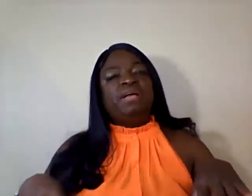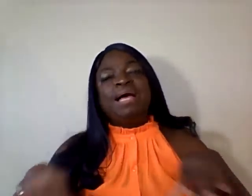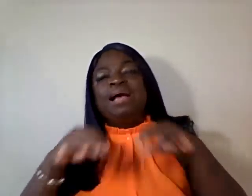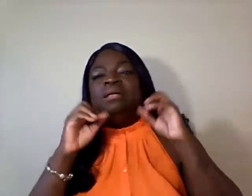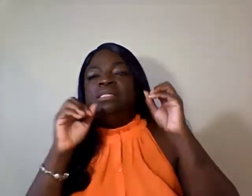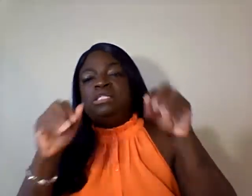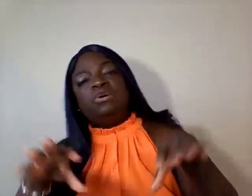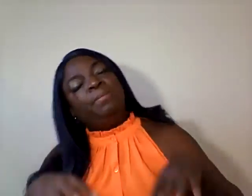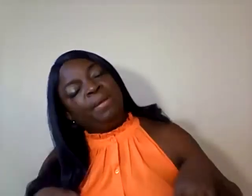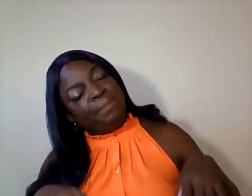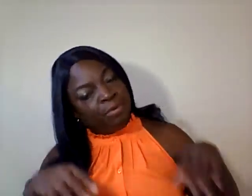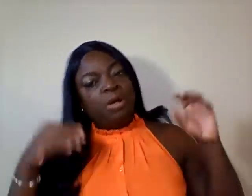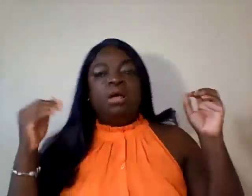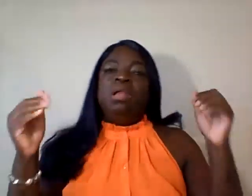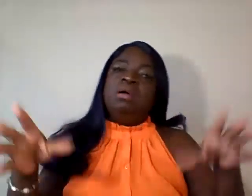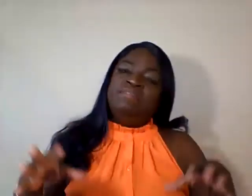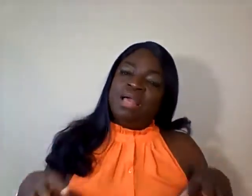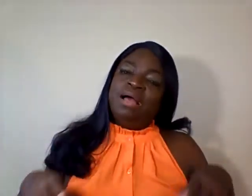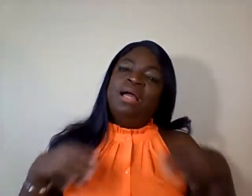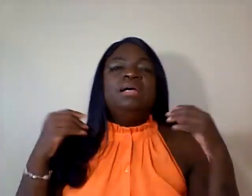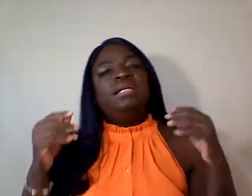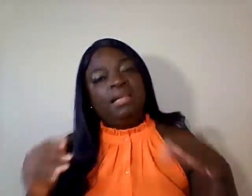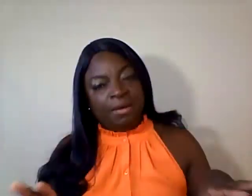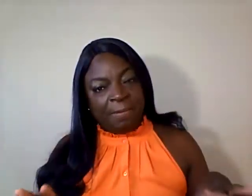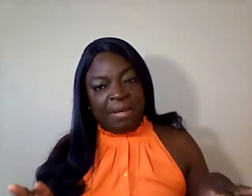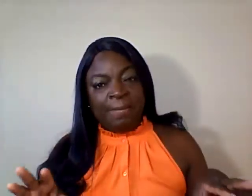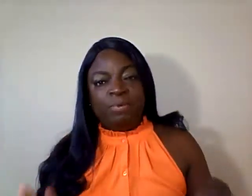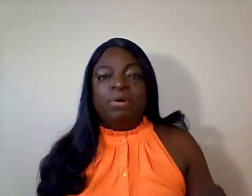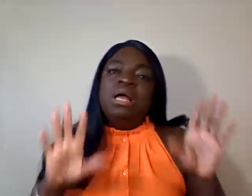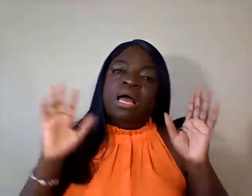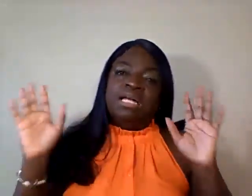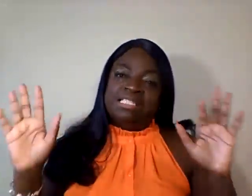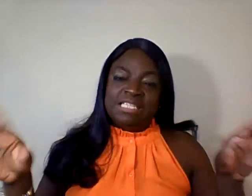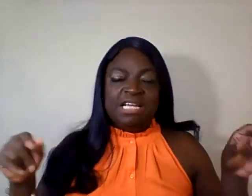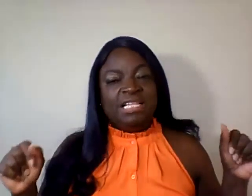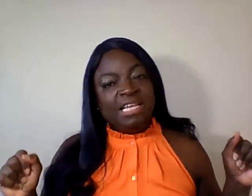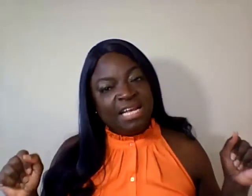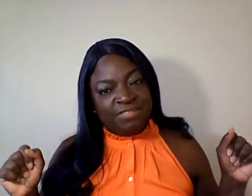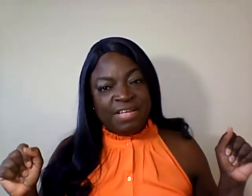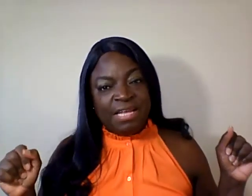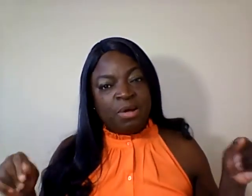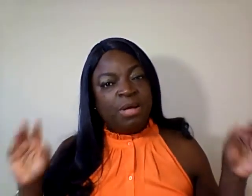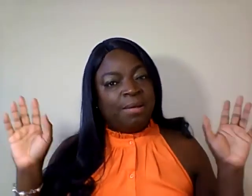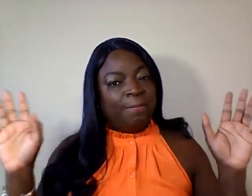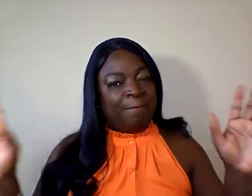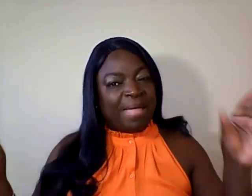God, serve people. Love God, love people. I'll see you in the next video. Bye.